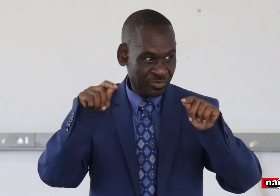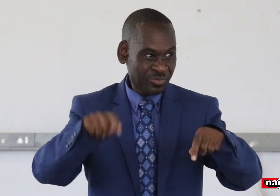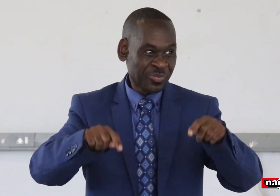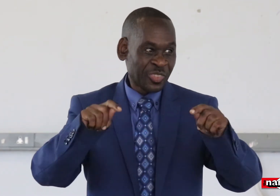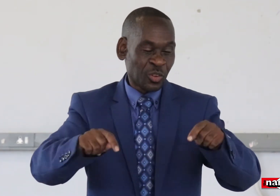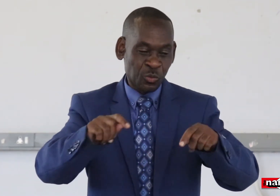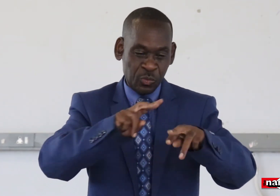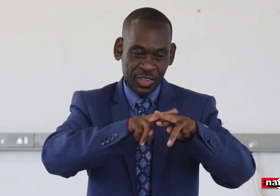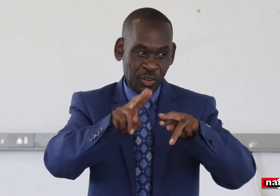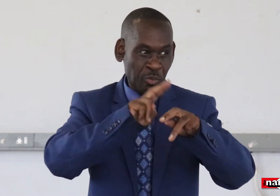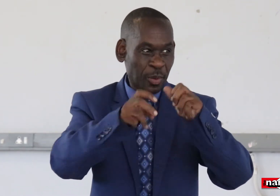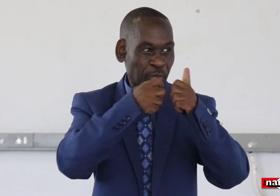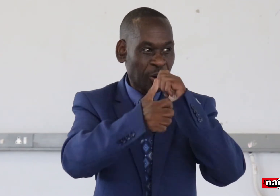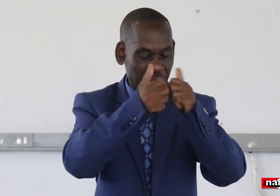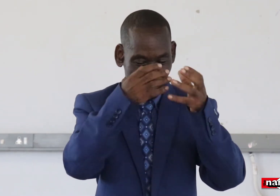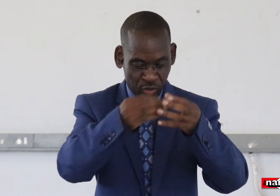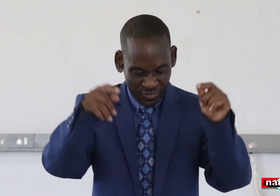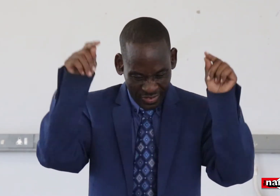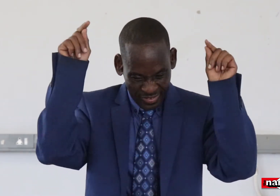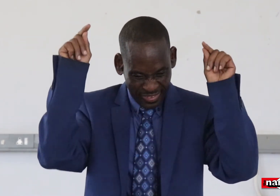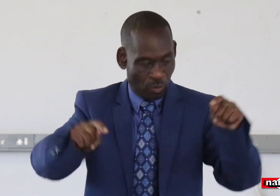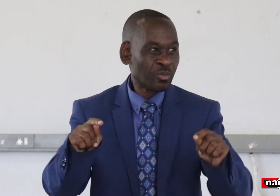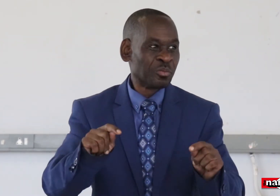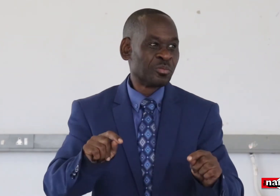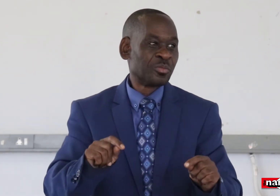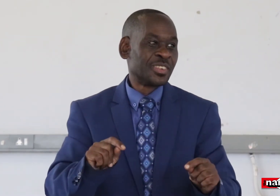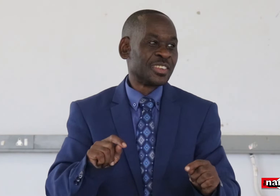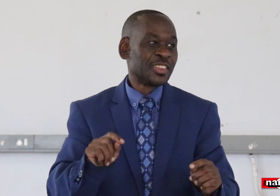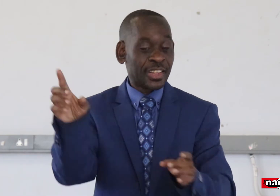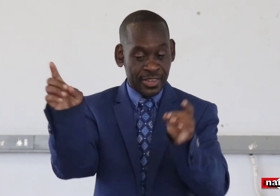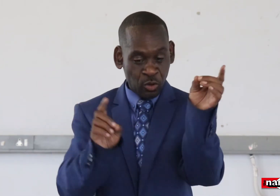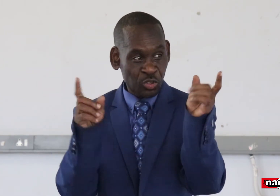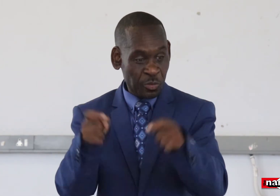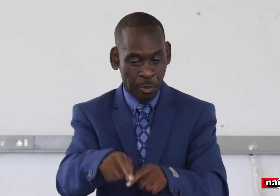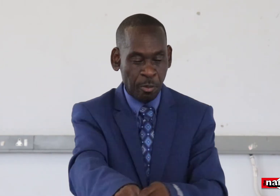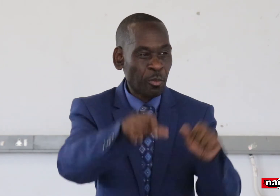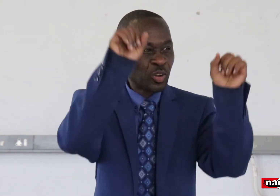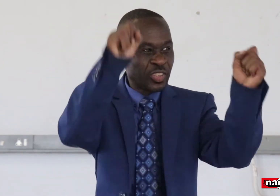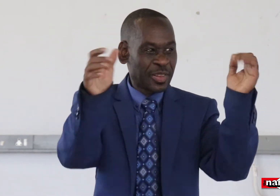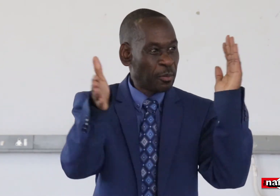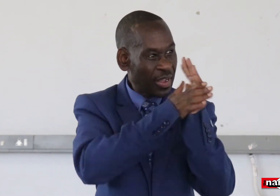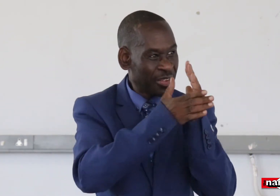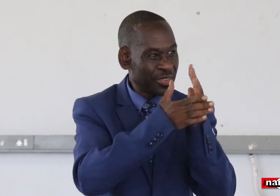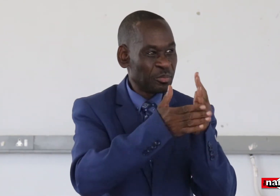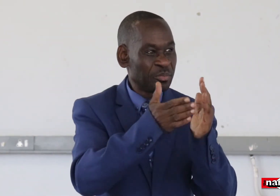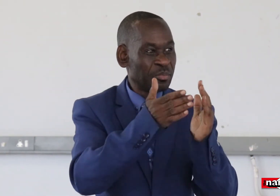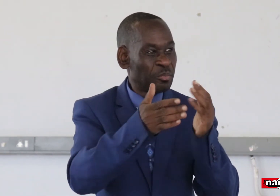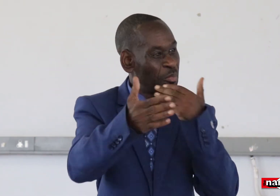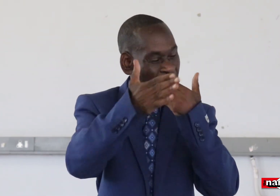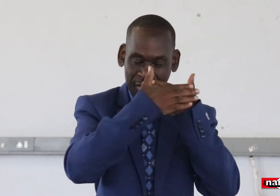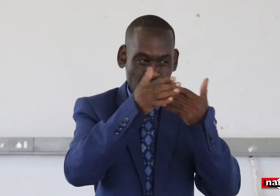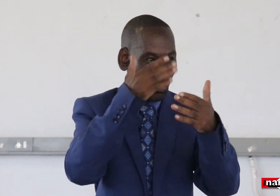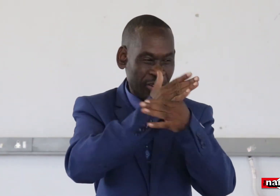Directing them that today, they must have a special meeting to resolve the issue concerning the council.